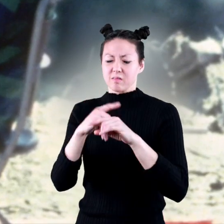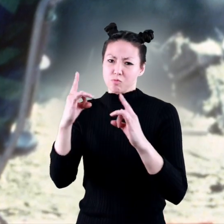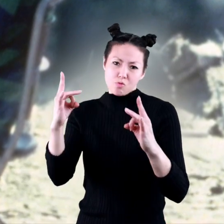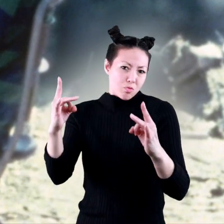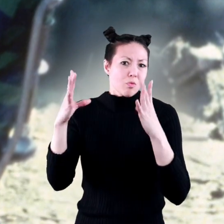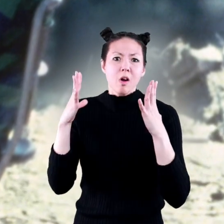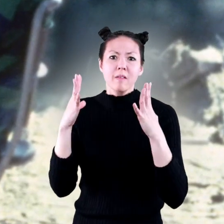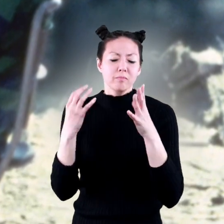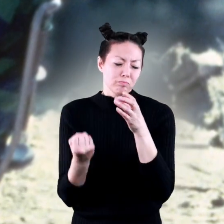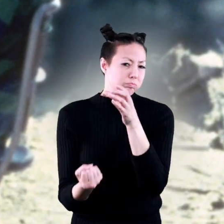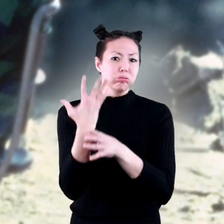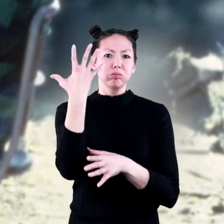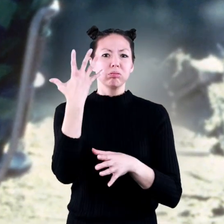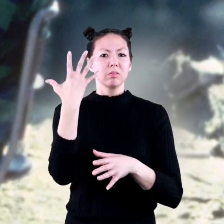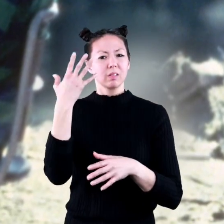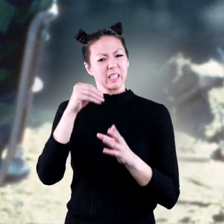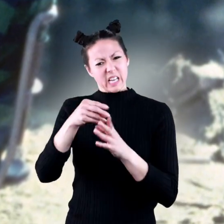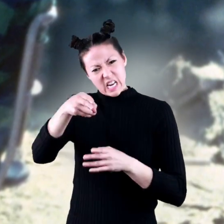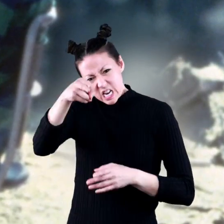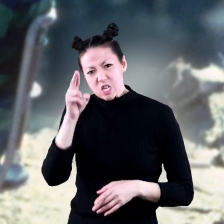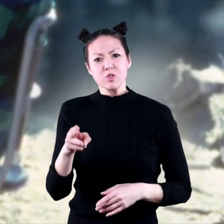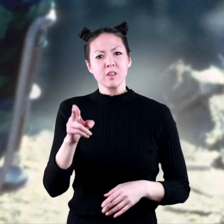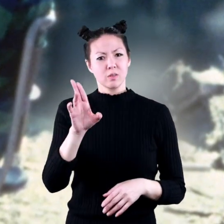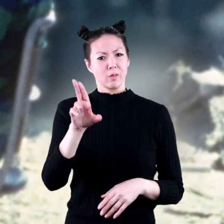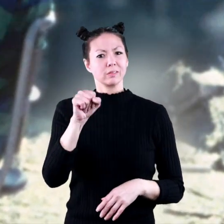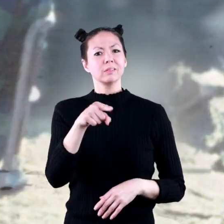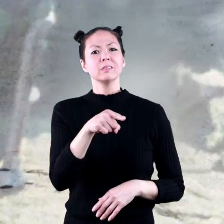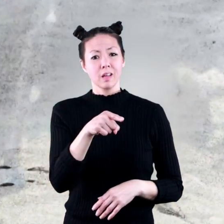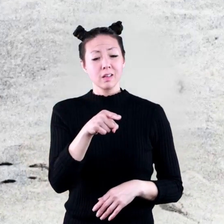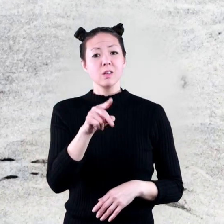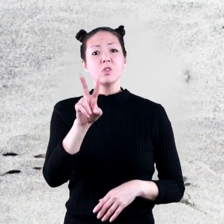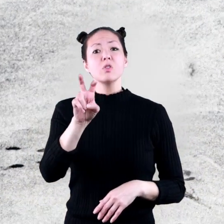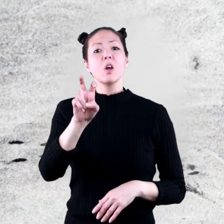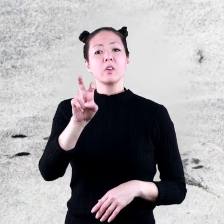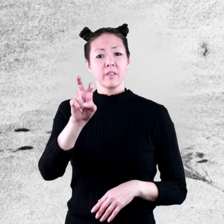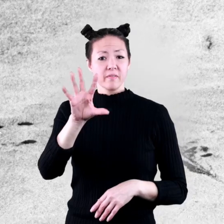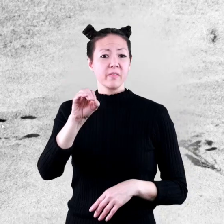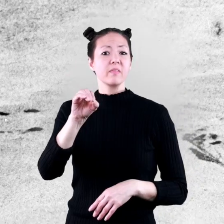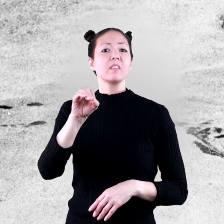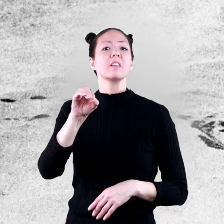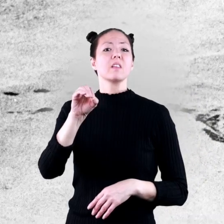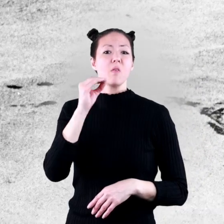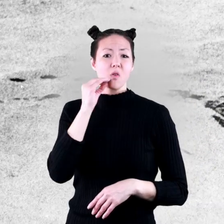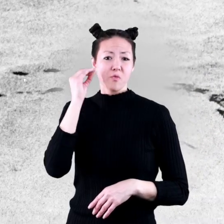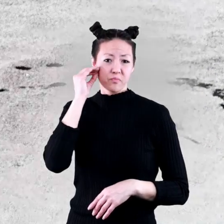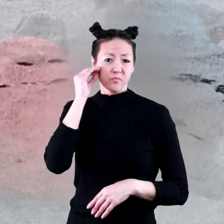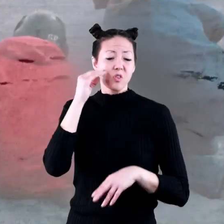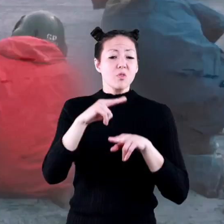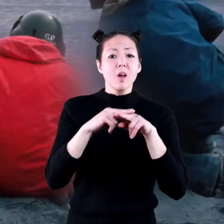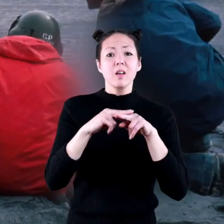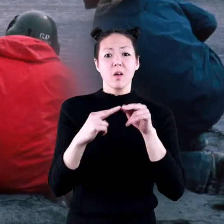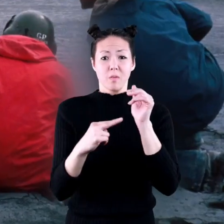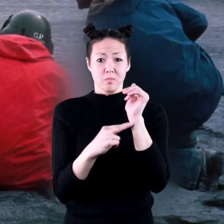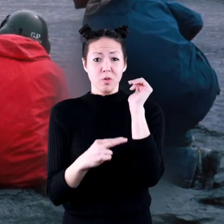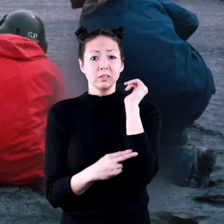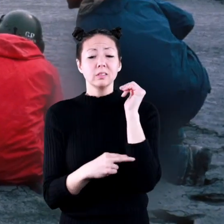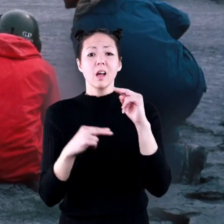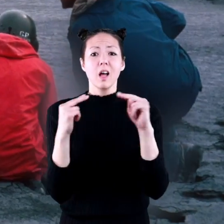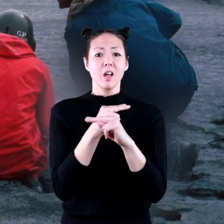volcanic eruption in known U.S. history. 250 homes, railways, bridges, highways,